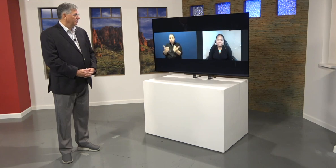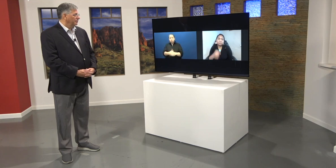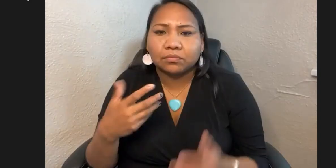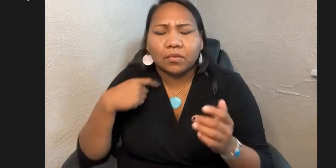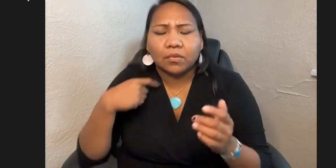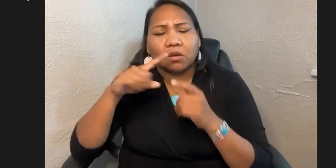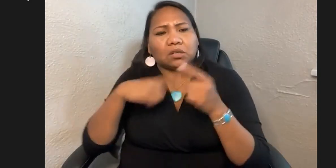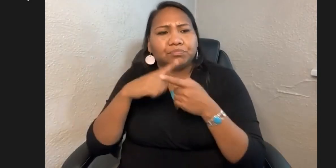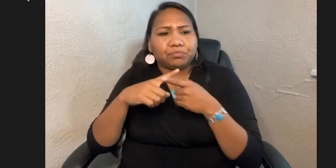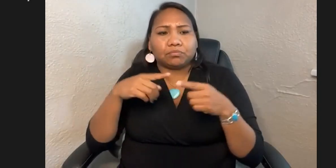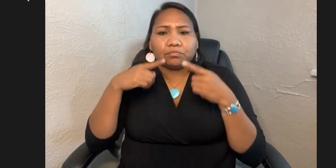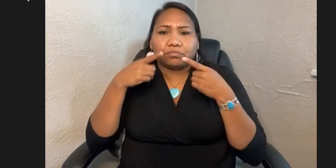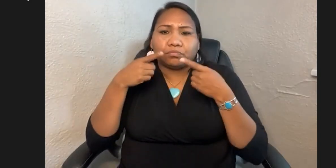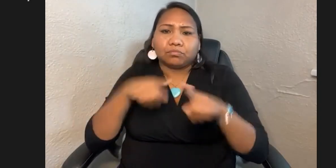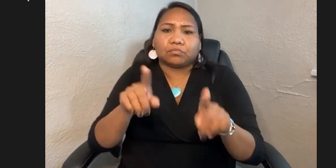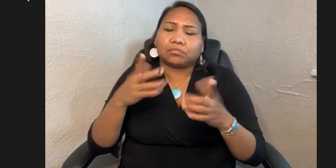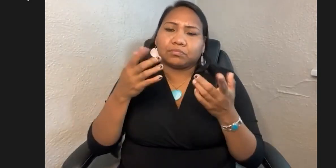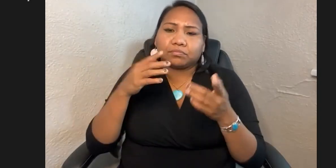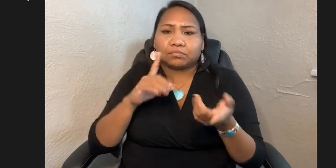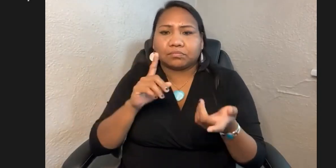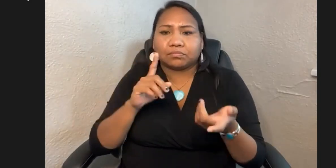I'd be happy to discuss that, sure.